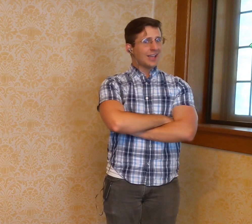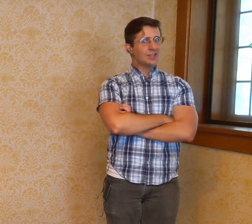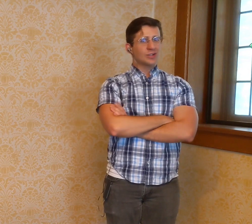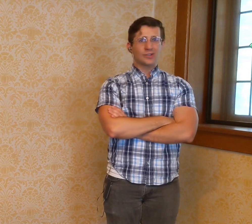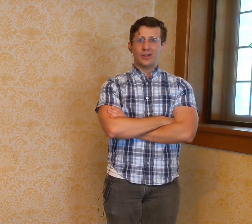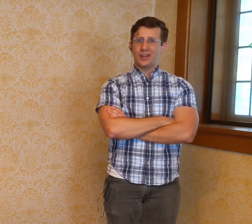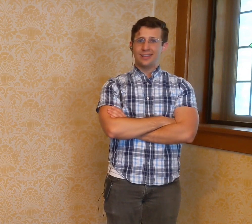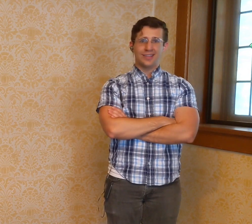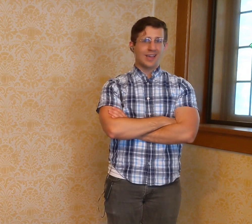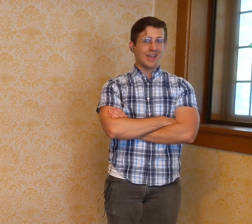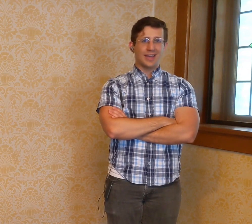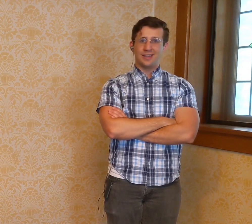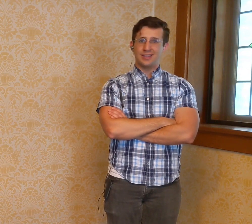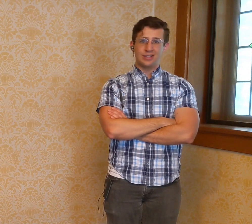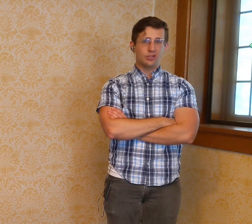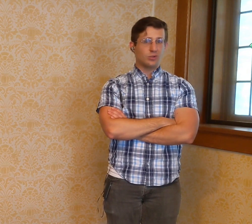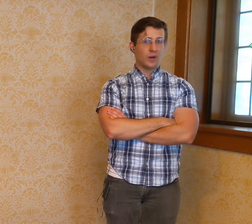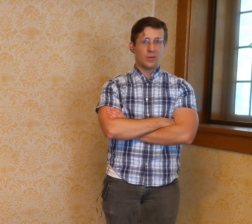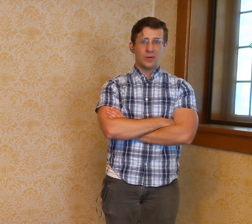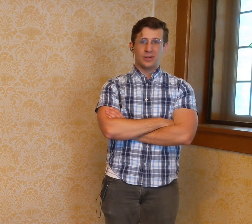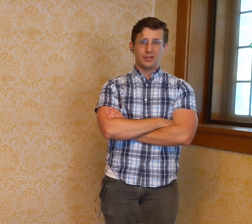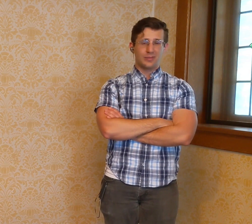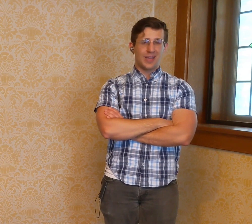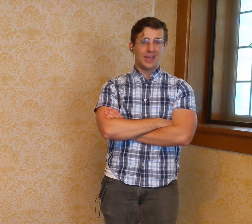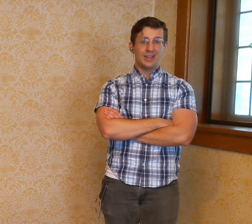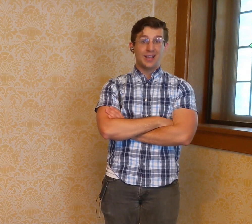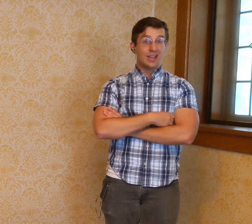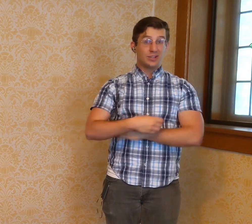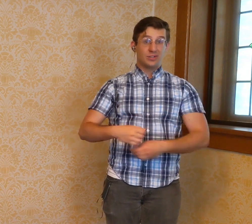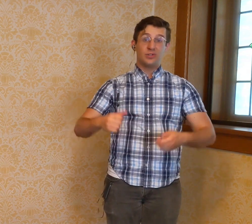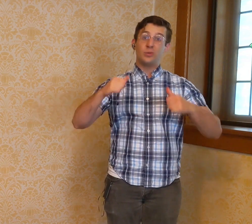angels are not sent into our world of pain, to make of